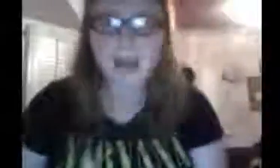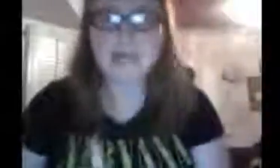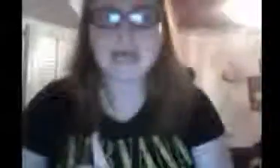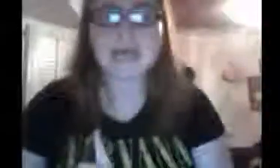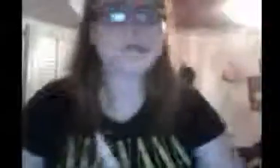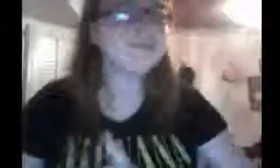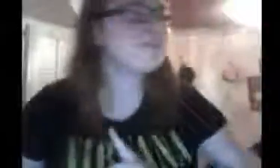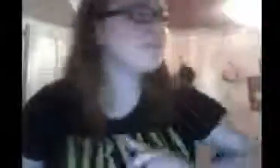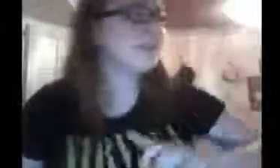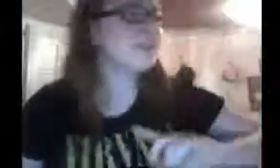Robby.